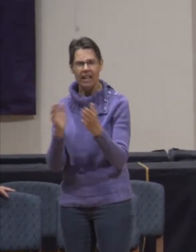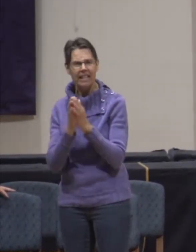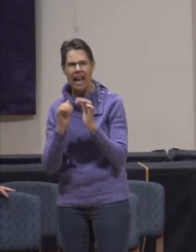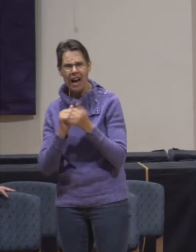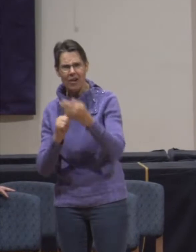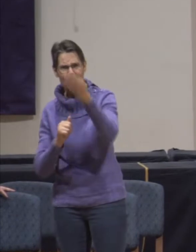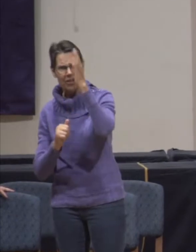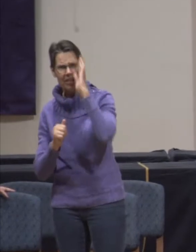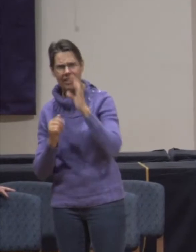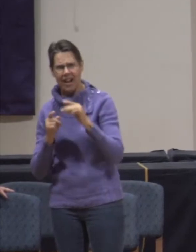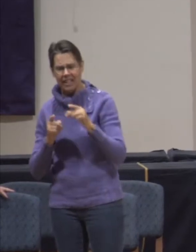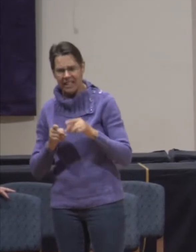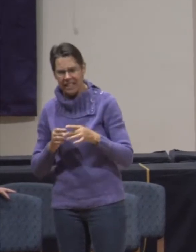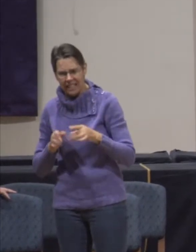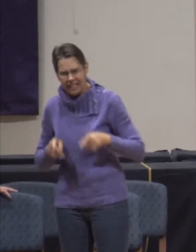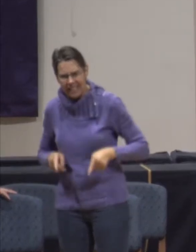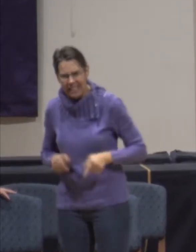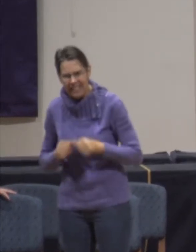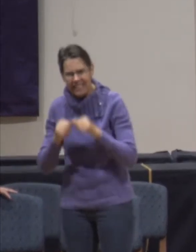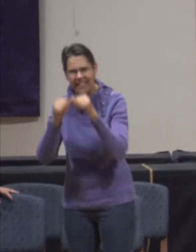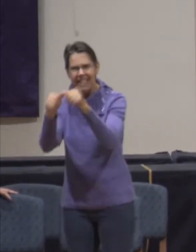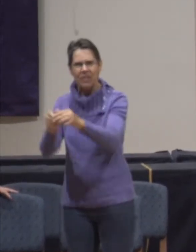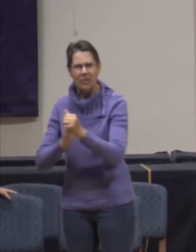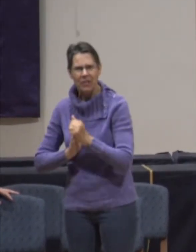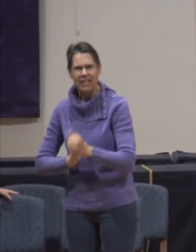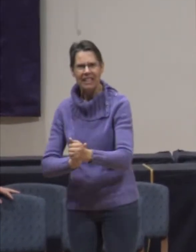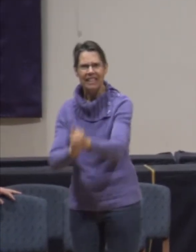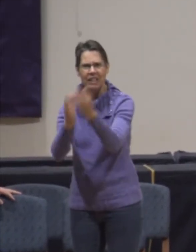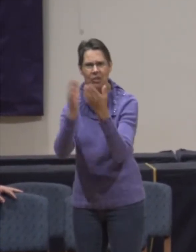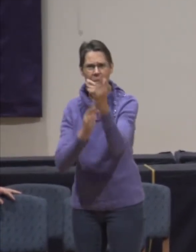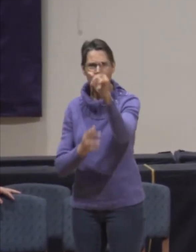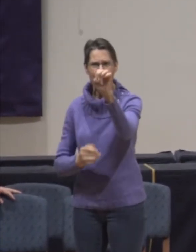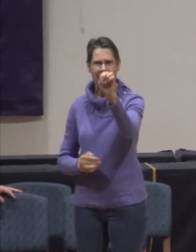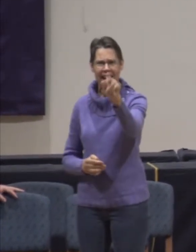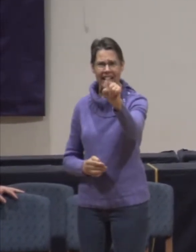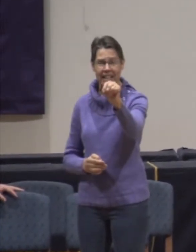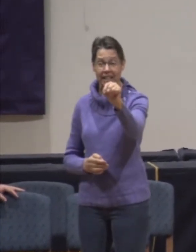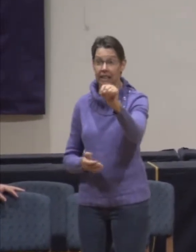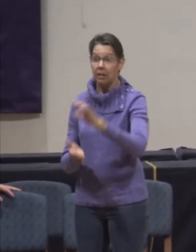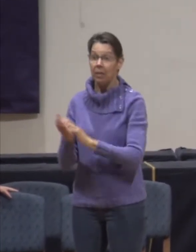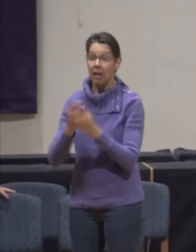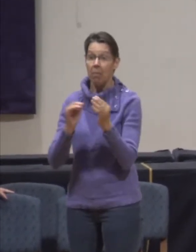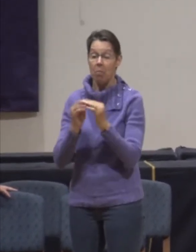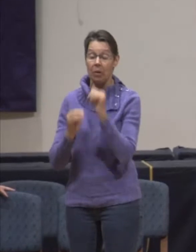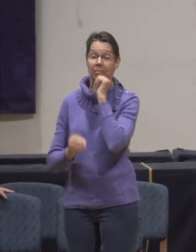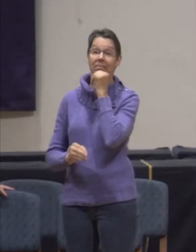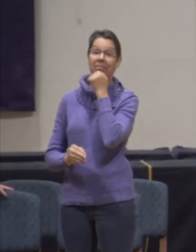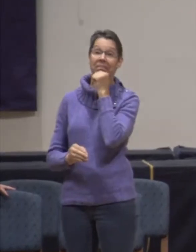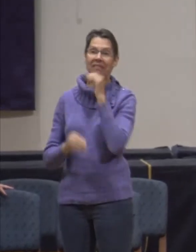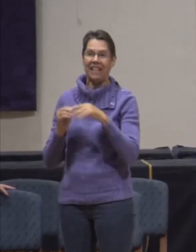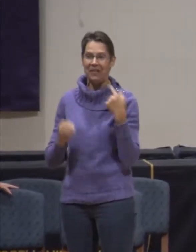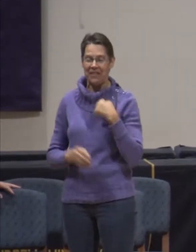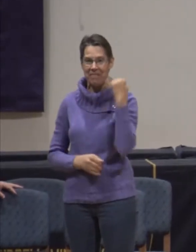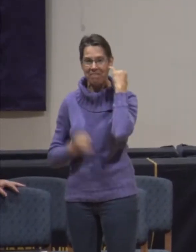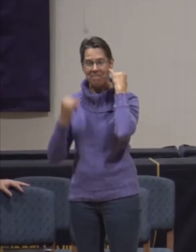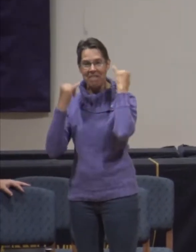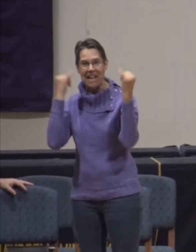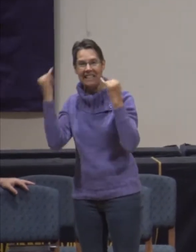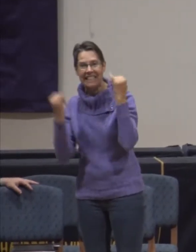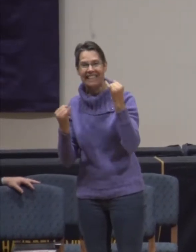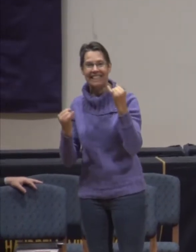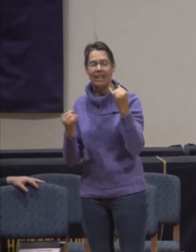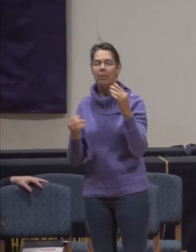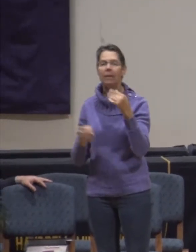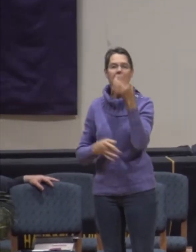to lead us through this Lenten journey that has suddenly become a little more intense, perhaps, than we ever might have imagined. The interesting